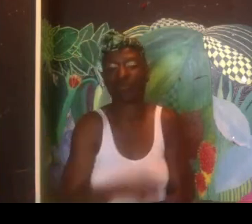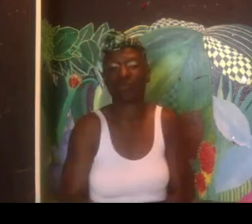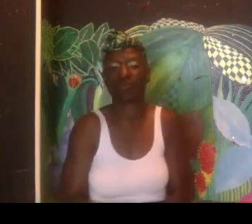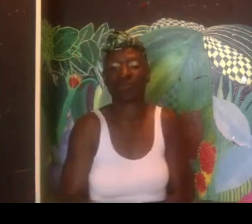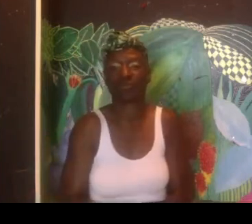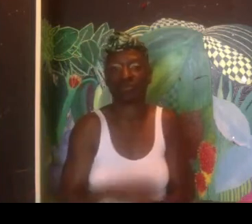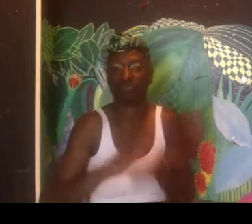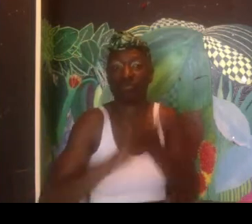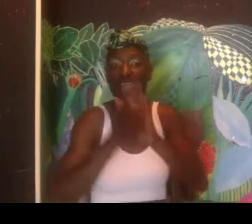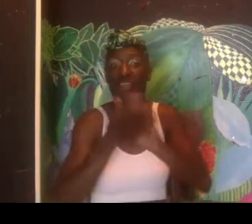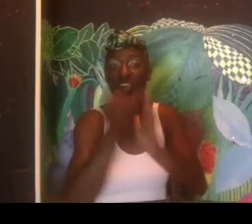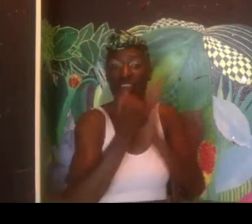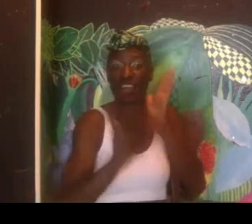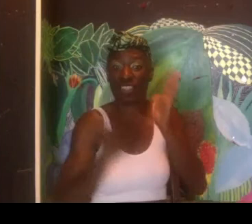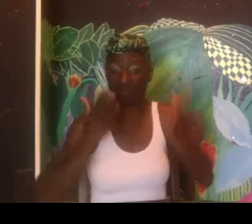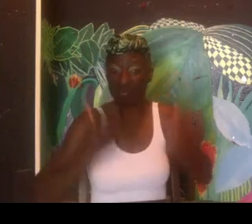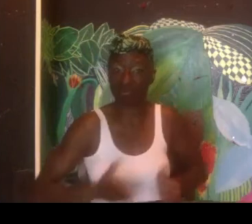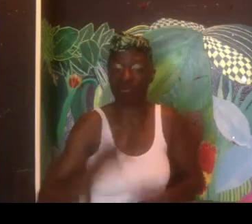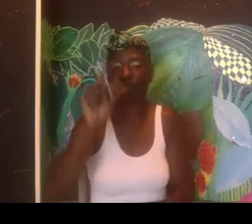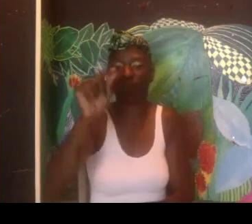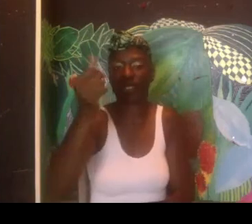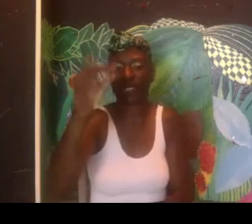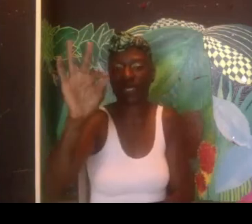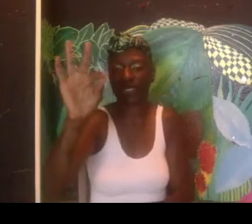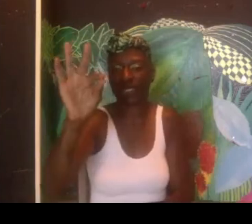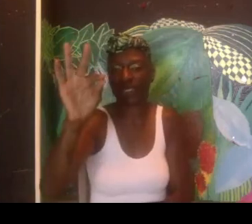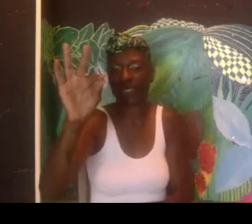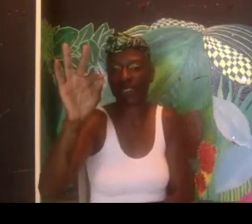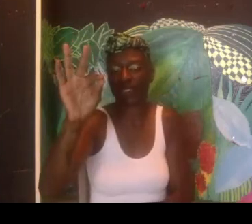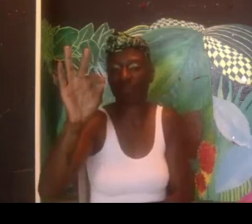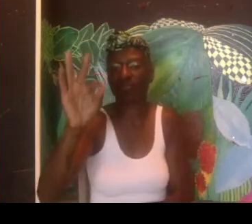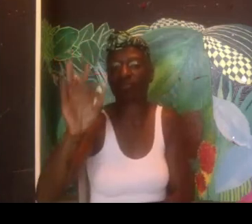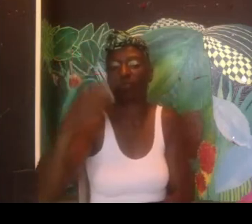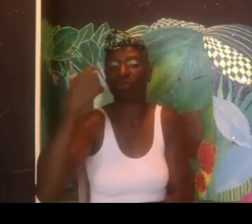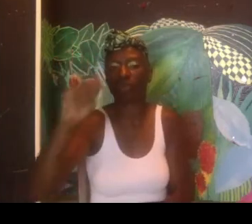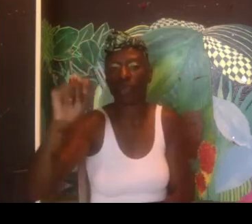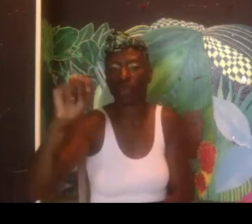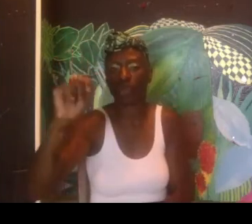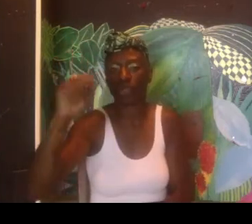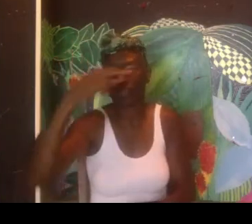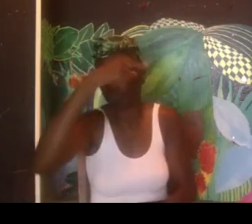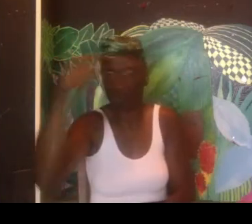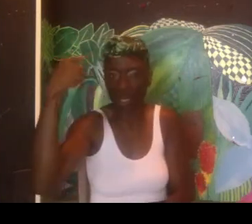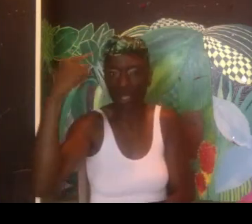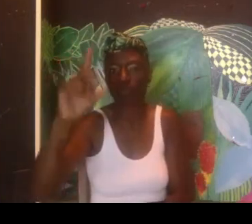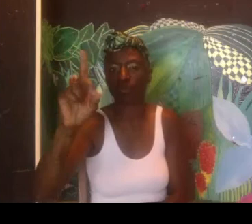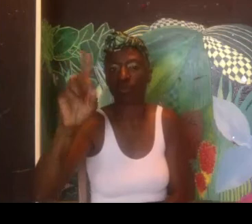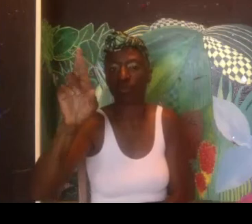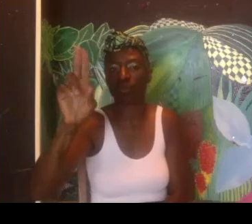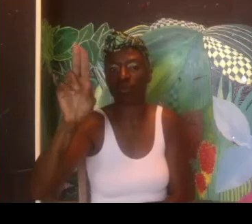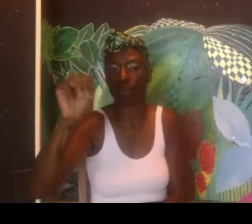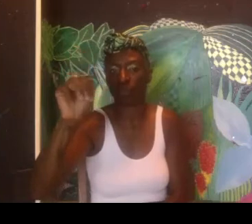Olympian. I'm a very competitive person. And I became an artist in about 2019